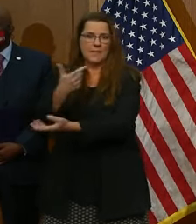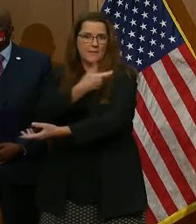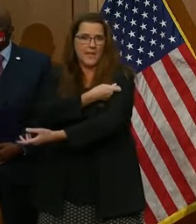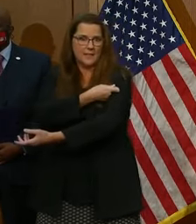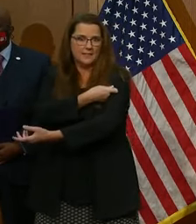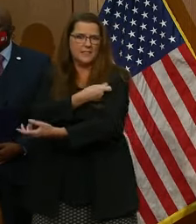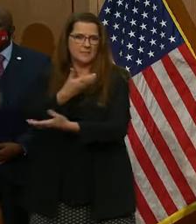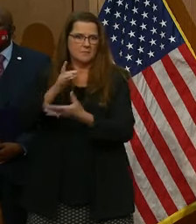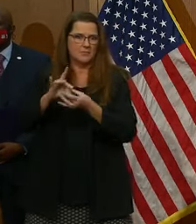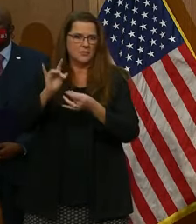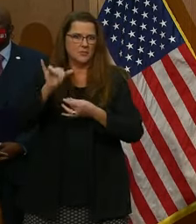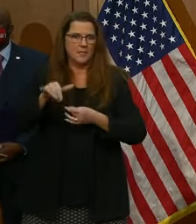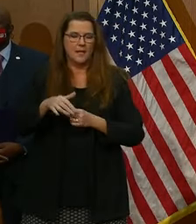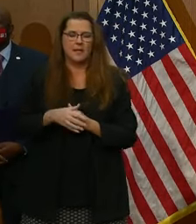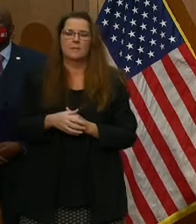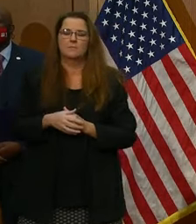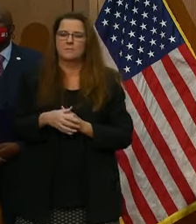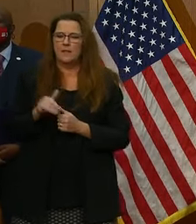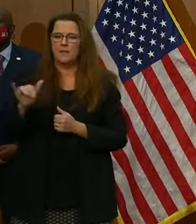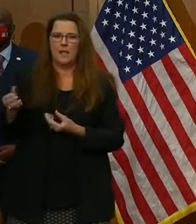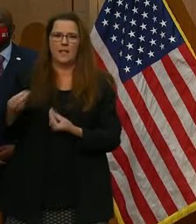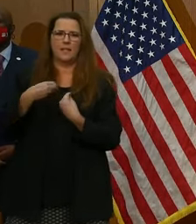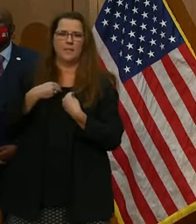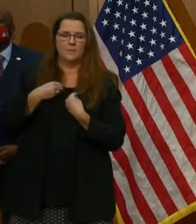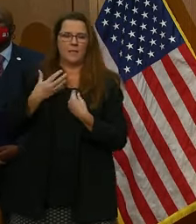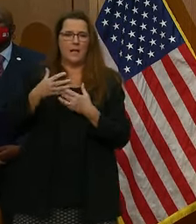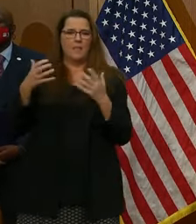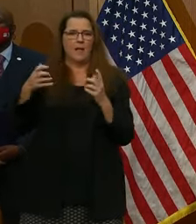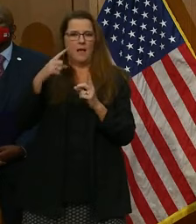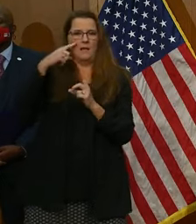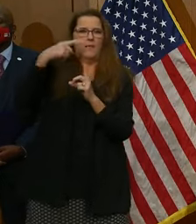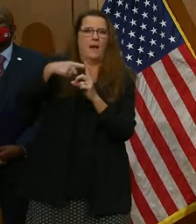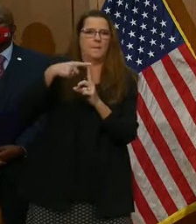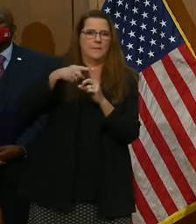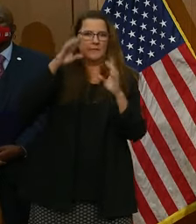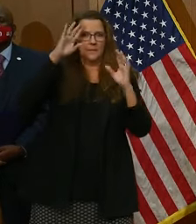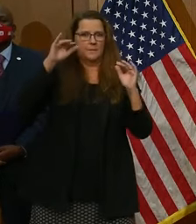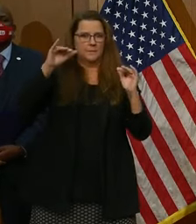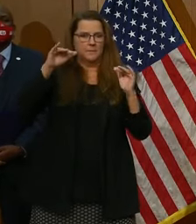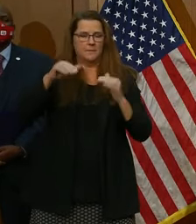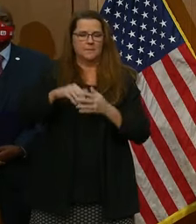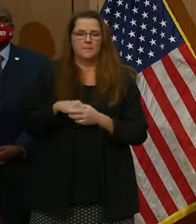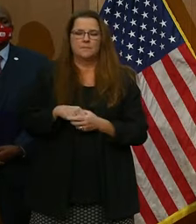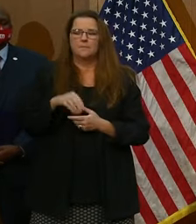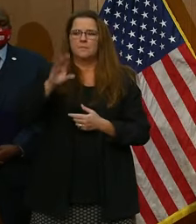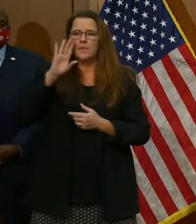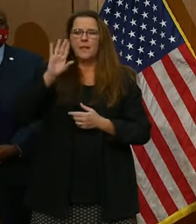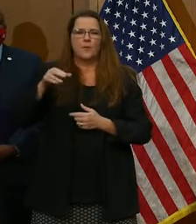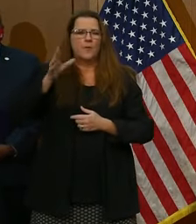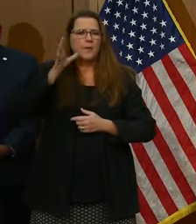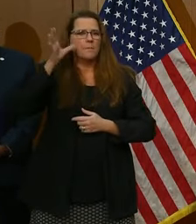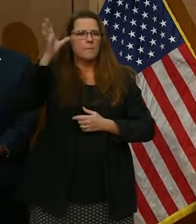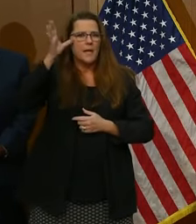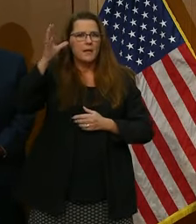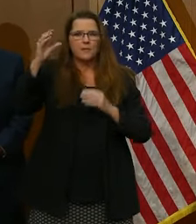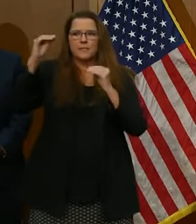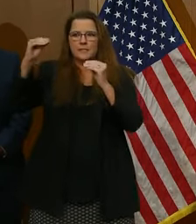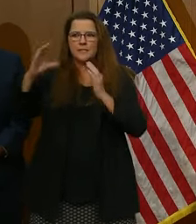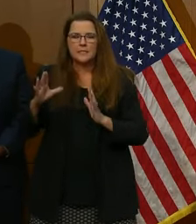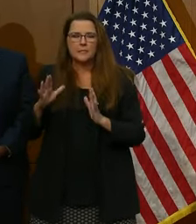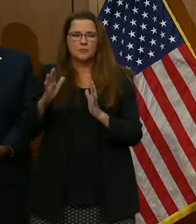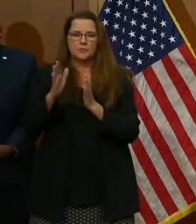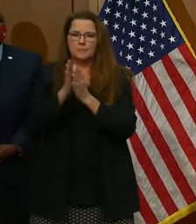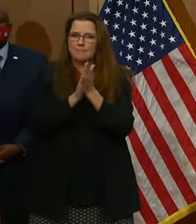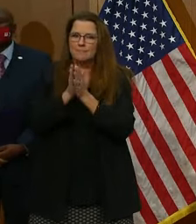It gave me a lot of optimism. I know that parents and teachers and students are eager to get